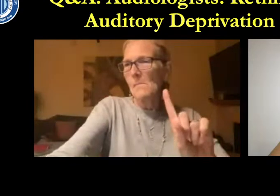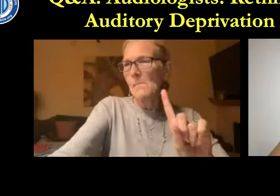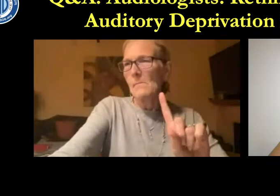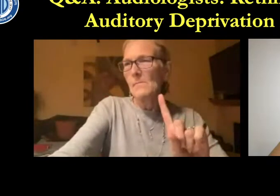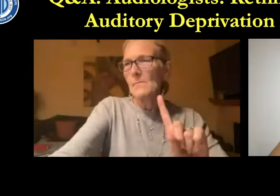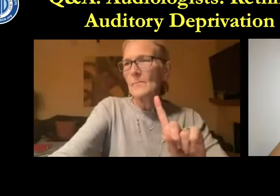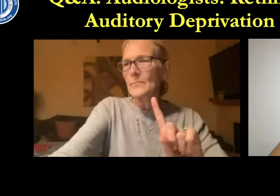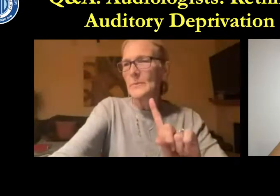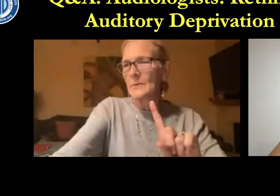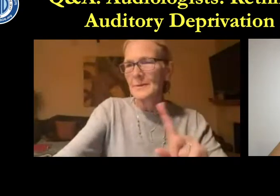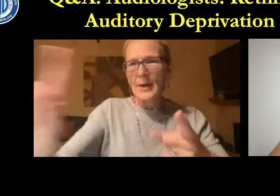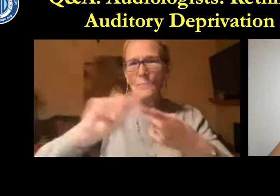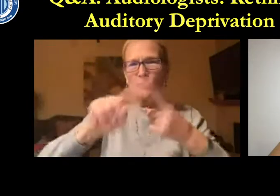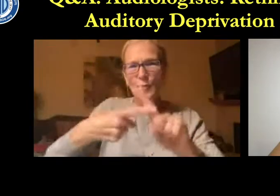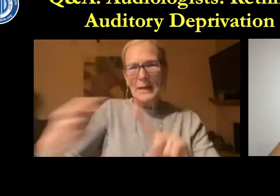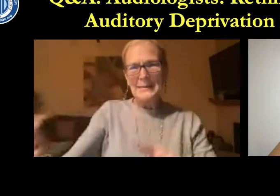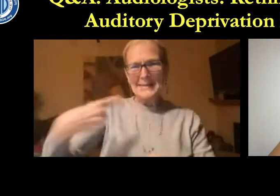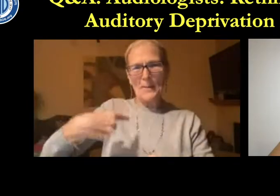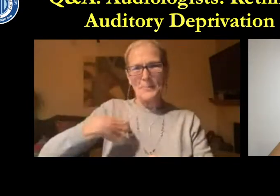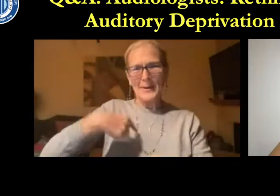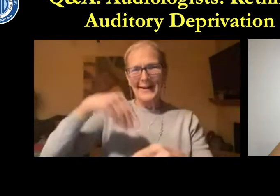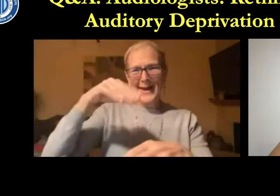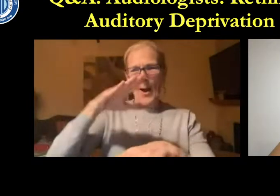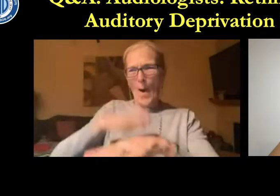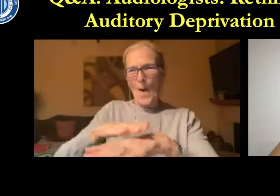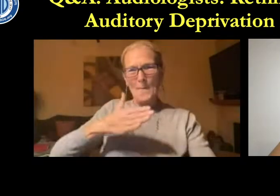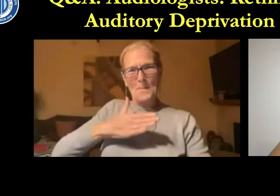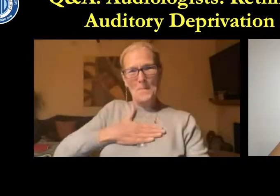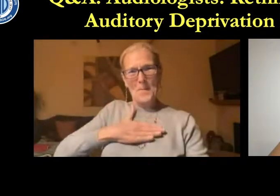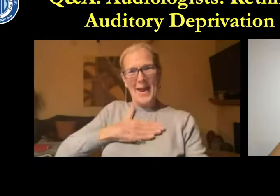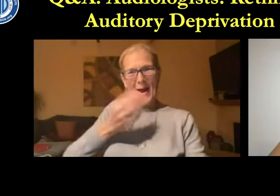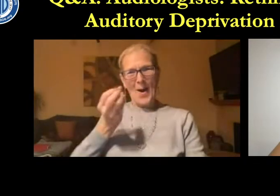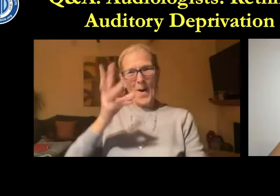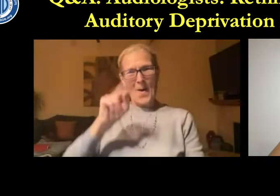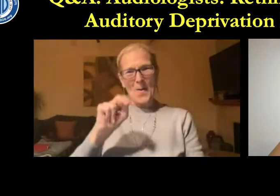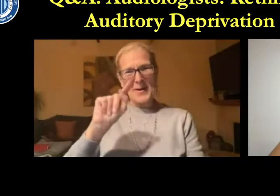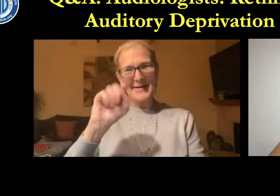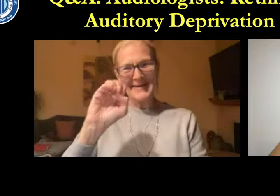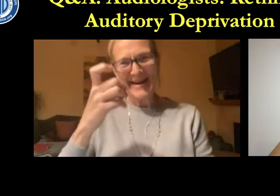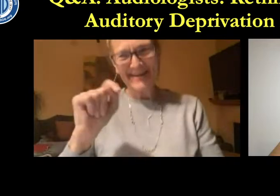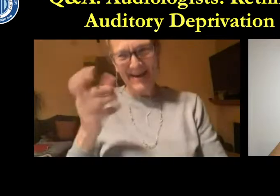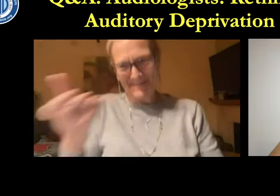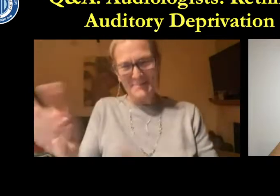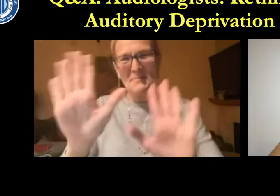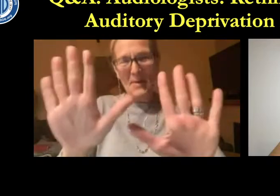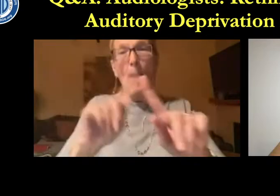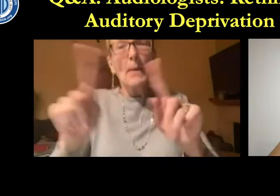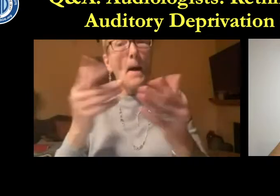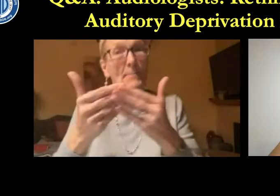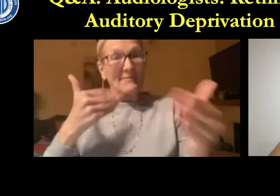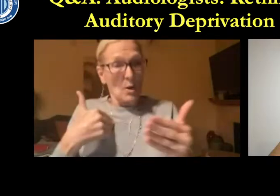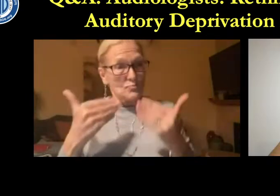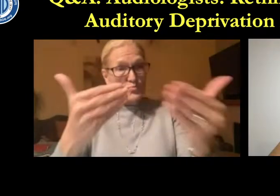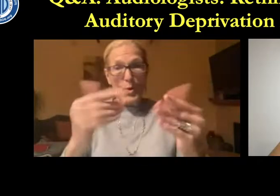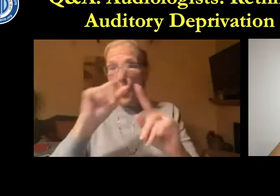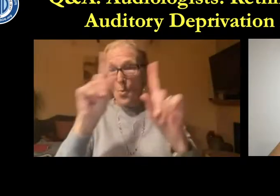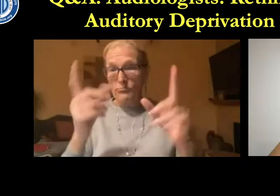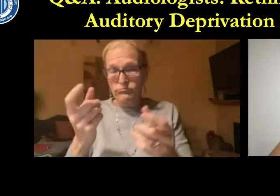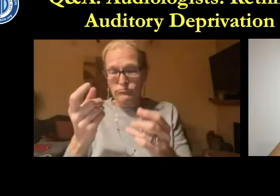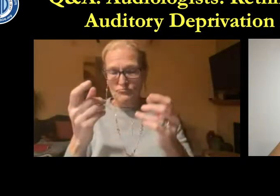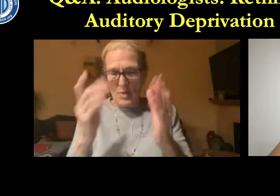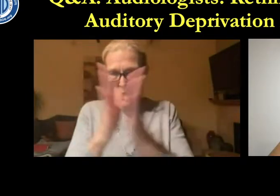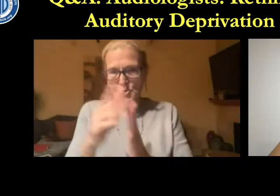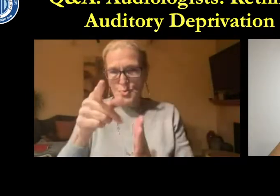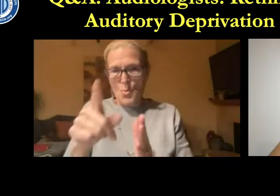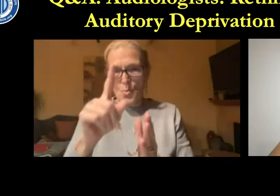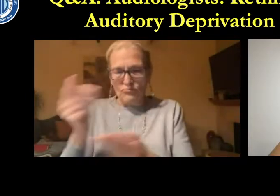i share the audience questions which we do have some give me just a second i've got a friend sending me a message